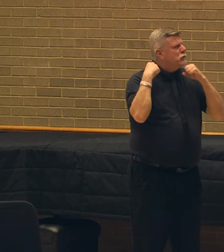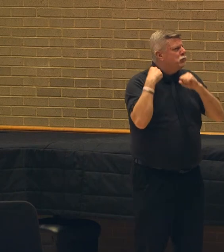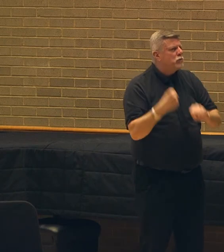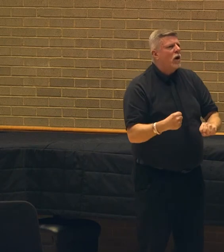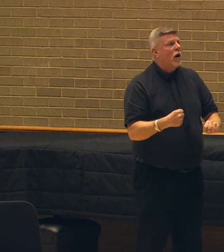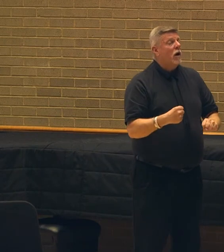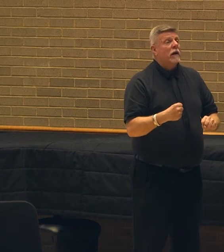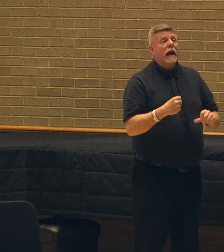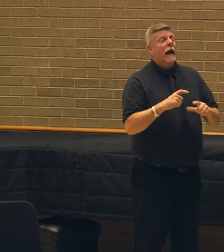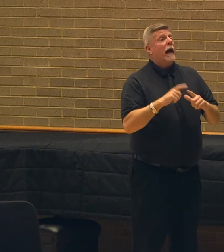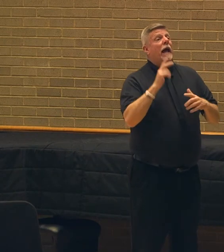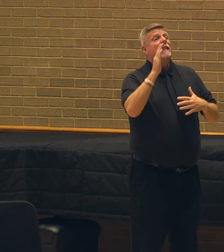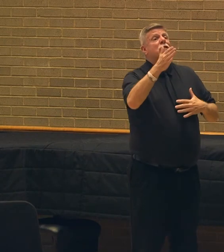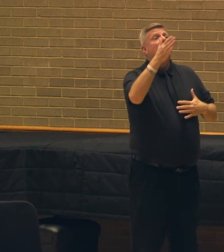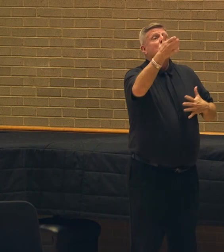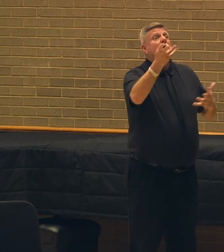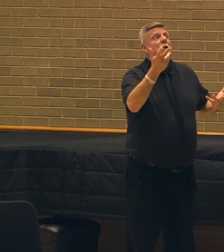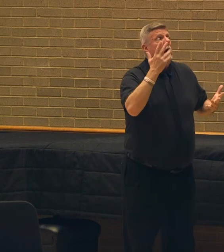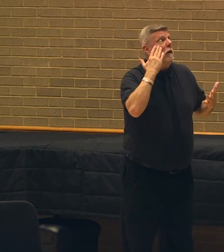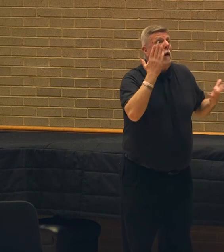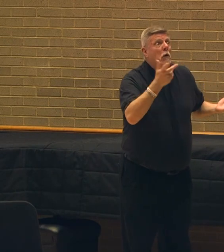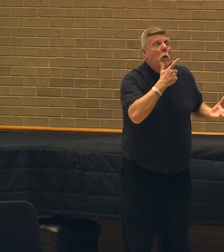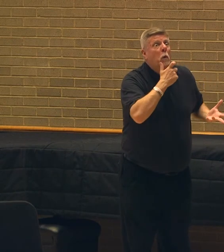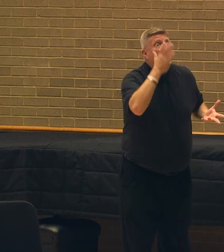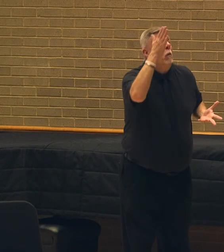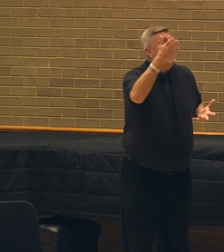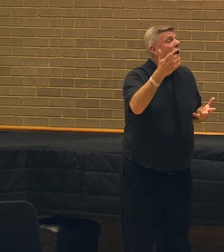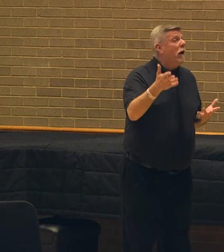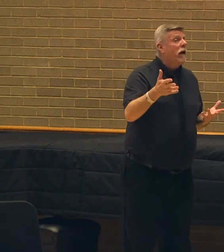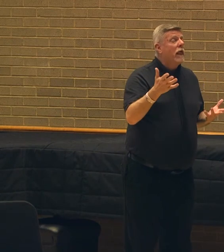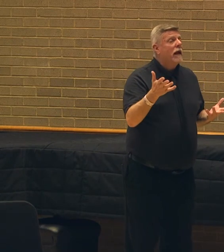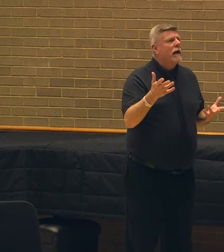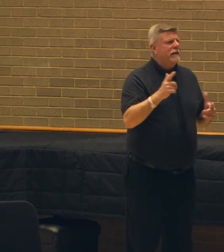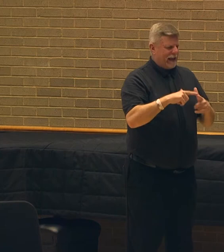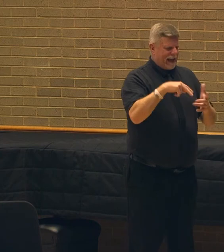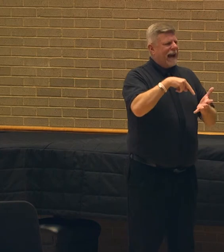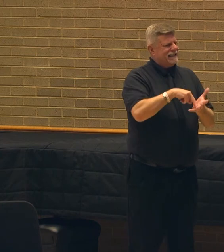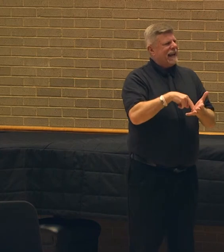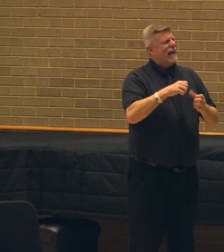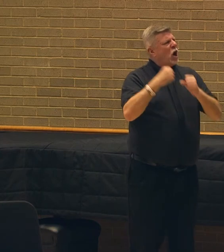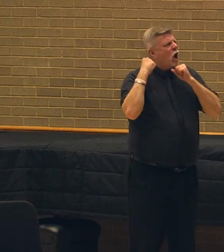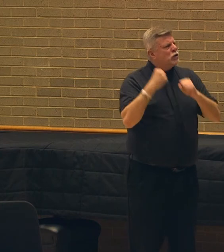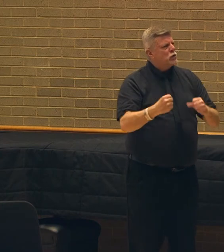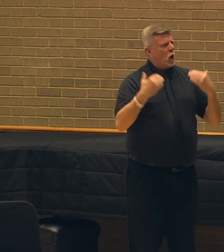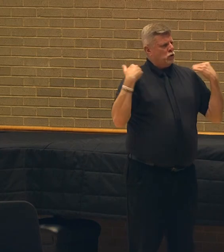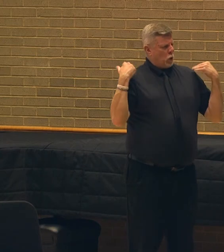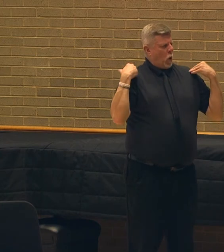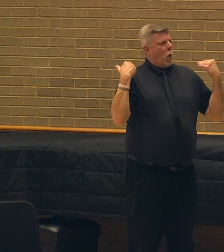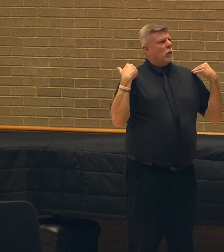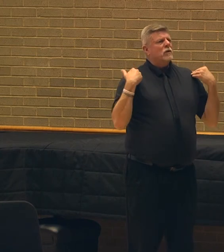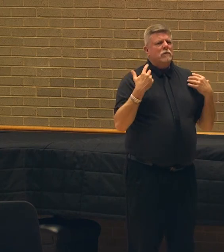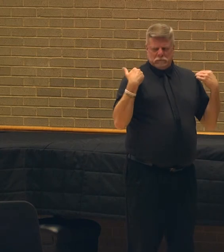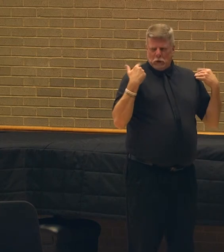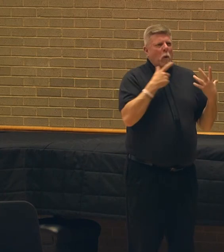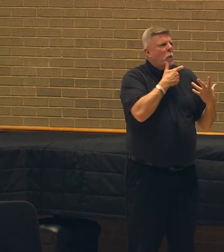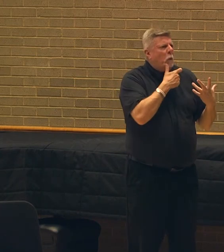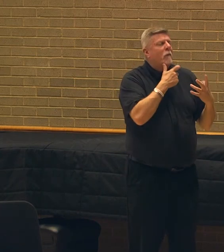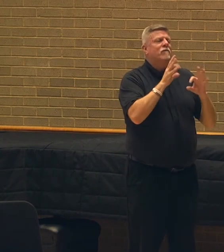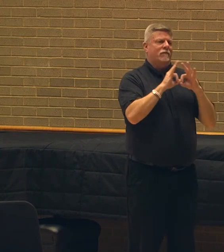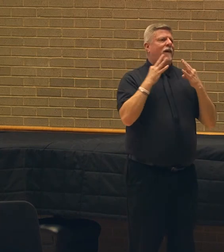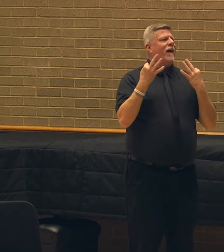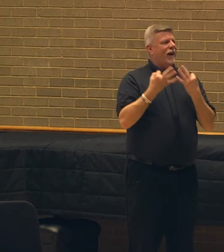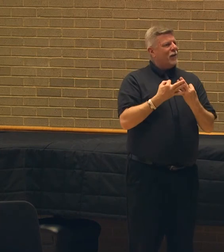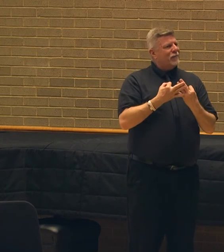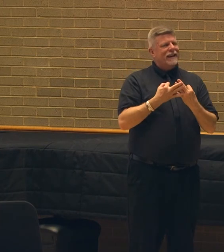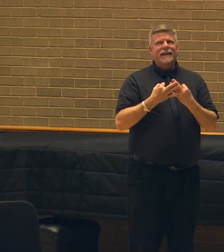those who I don't see yet coming up behind us. And I stand on really strong shoulders of my family, of teachers and arts